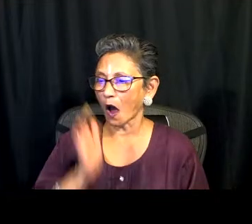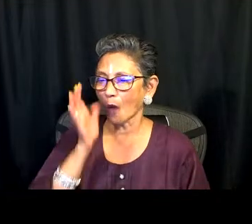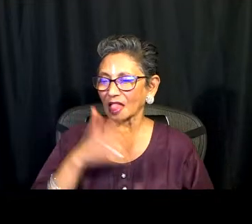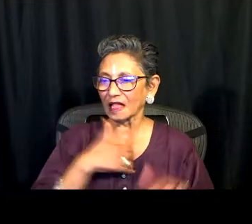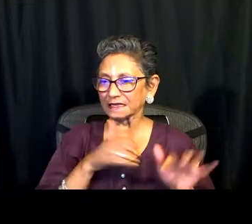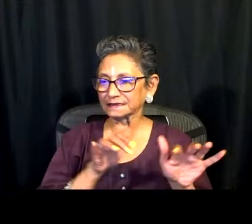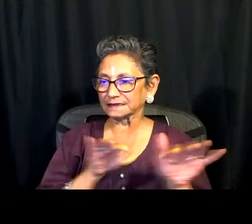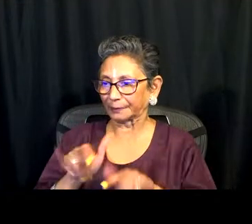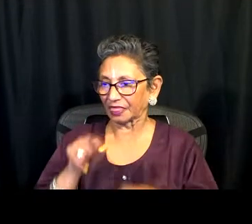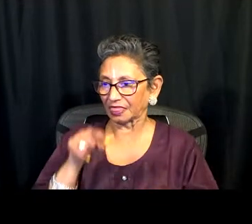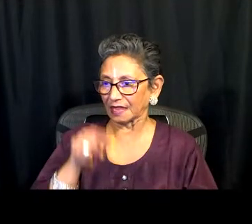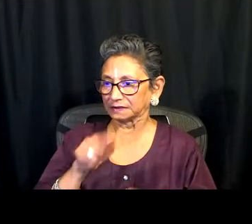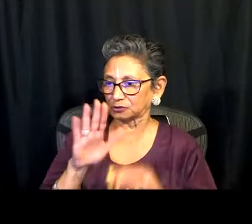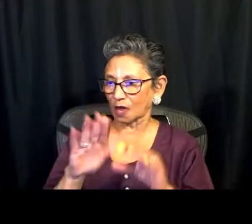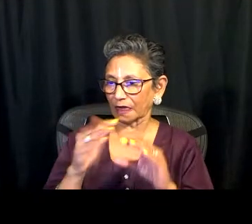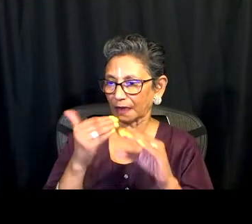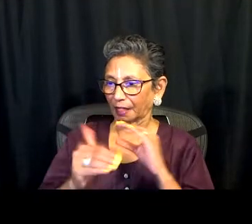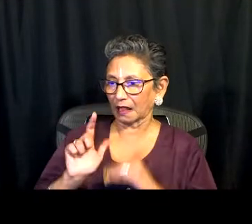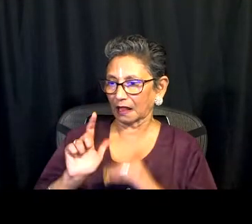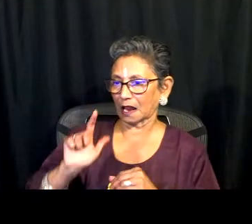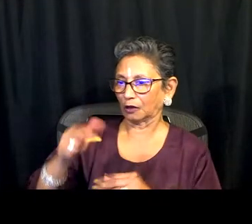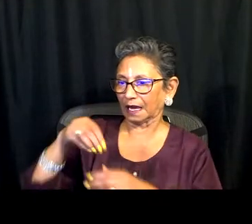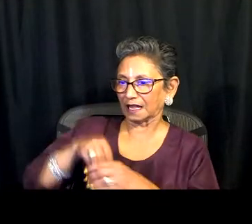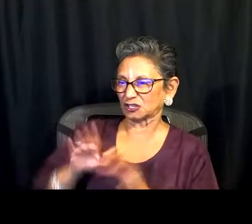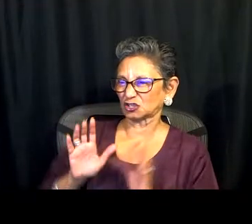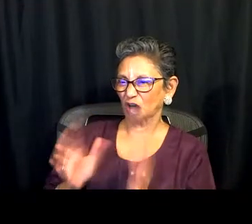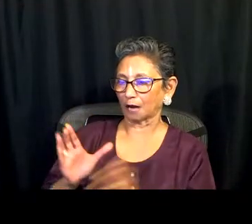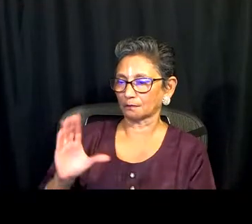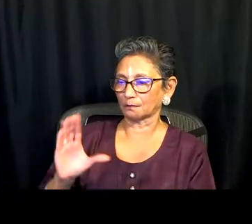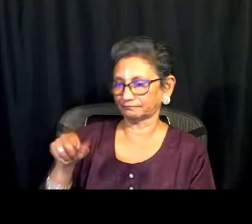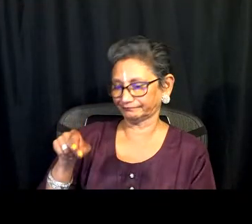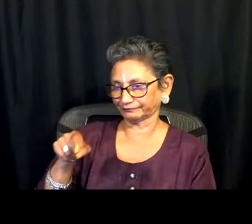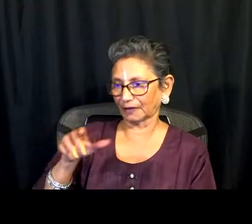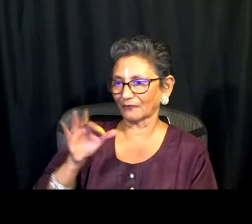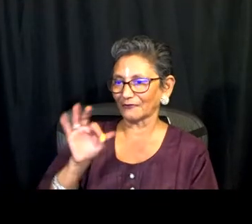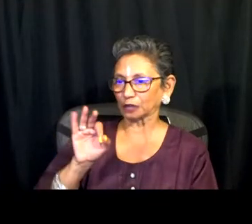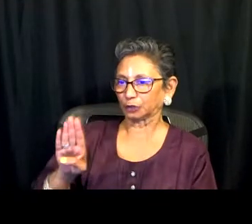malbeckford at gmail dot com you got it